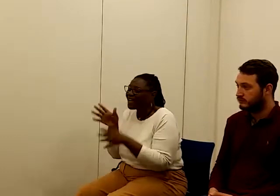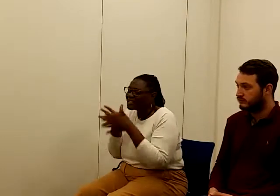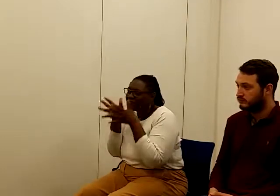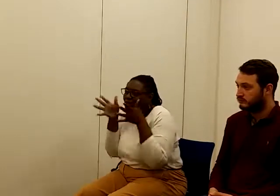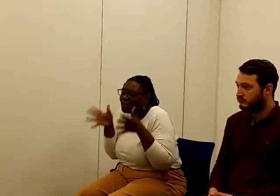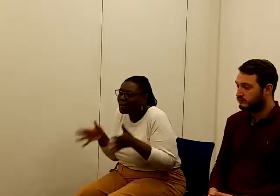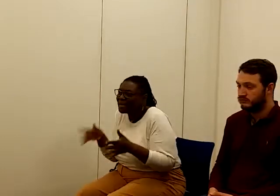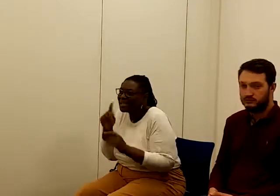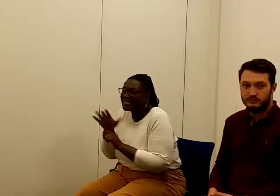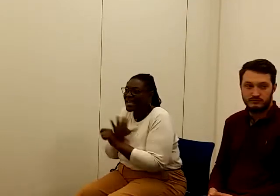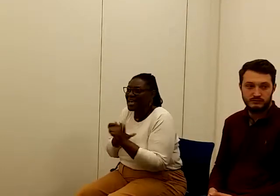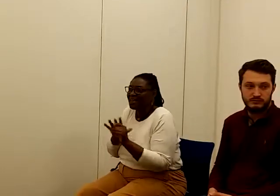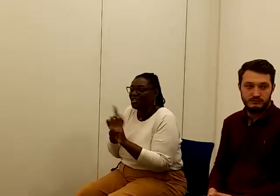areas of sanction.